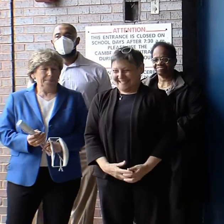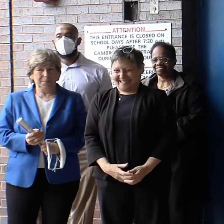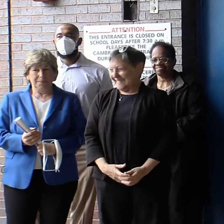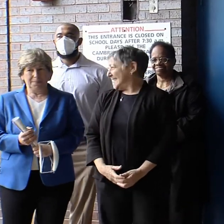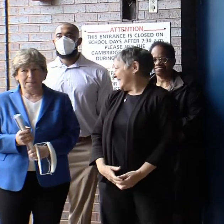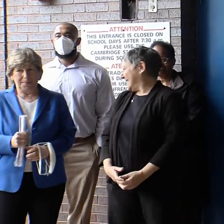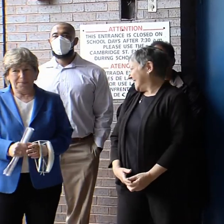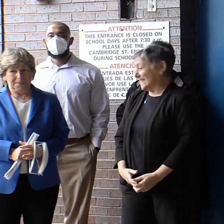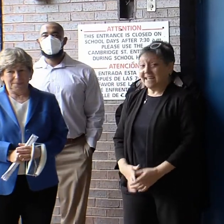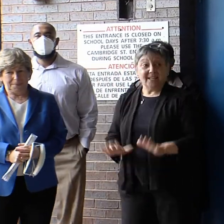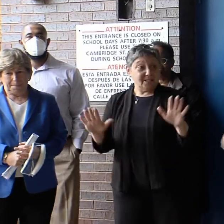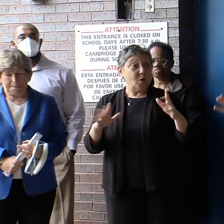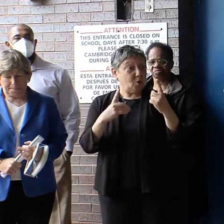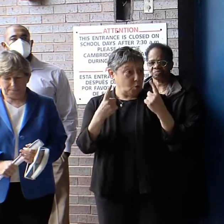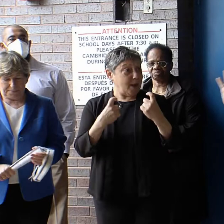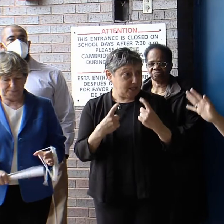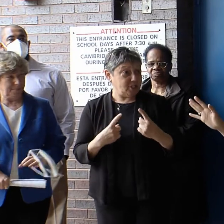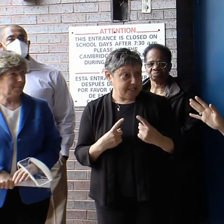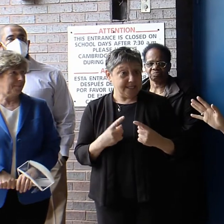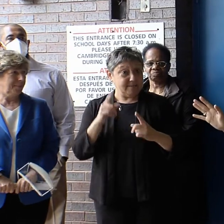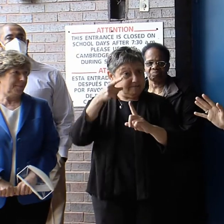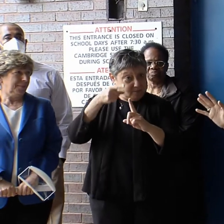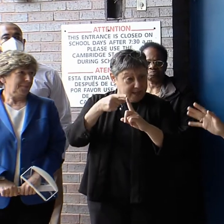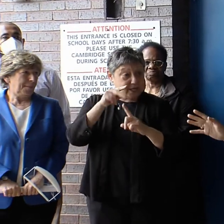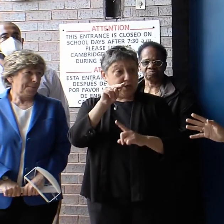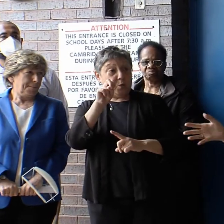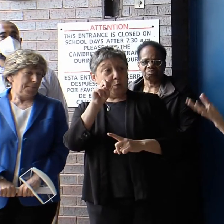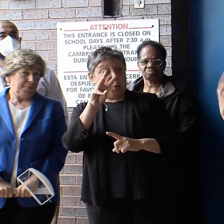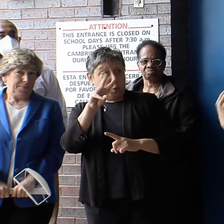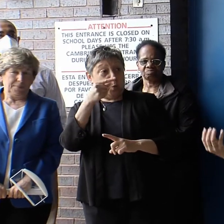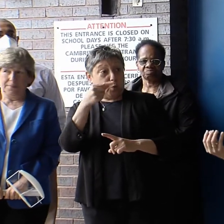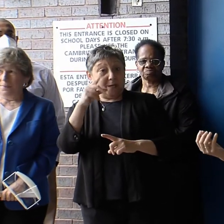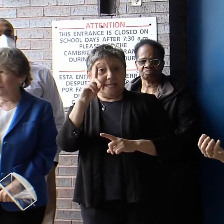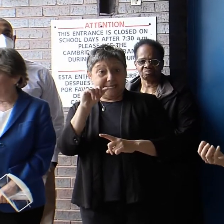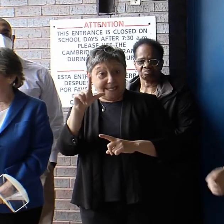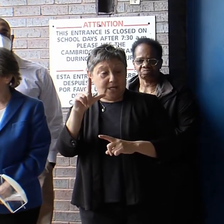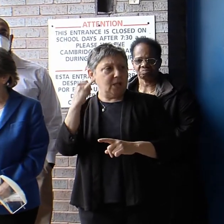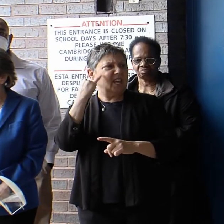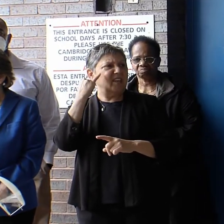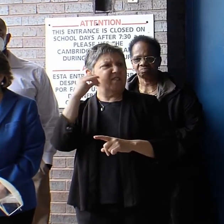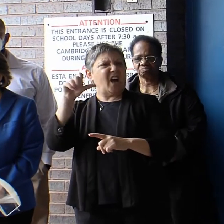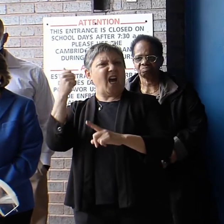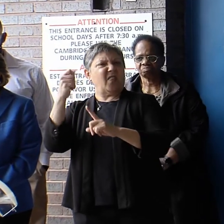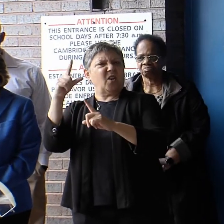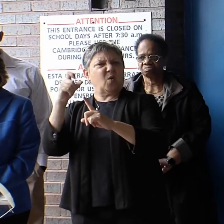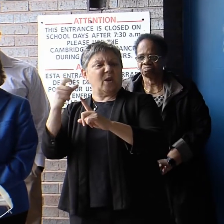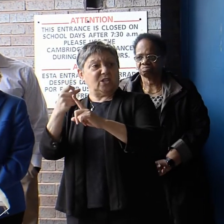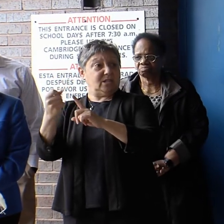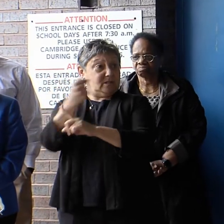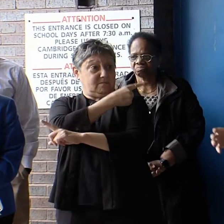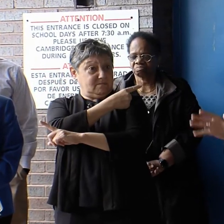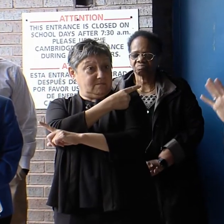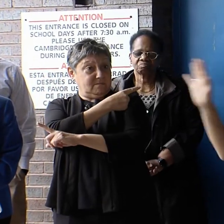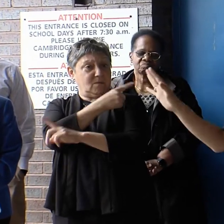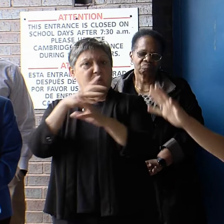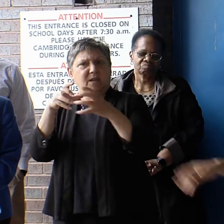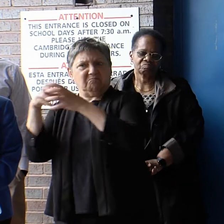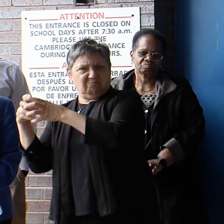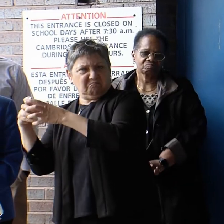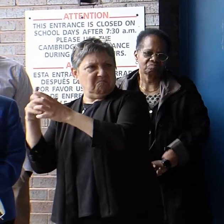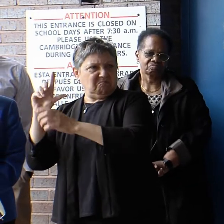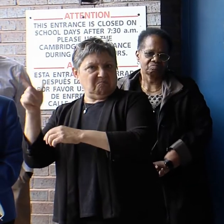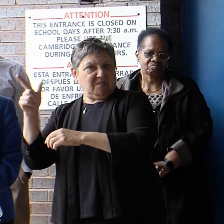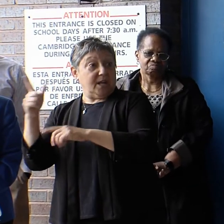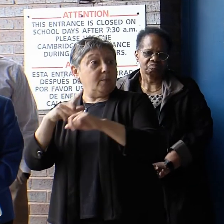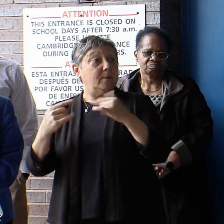Let's do on-topic questions. And if there are anything unrelated to our Green New Deal for Boston schools, then we can take it